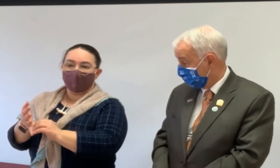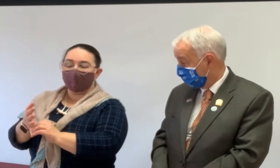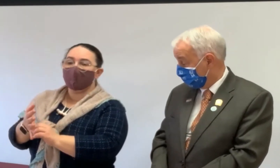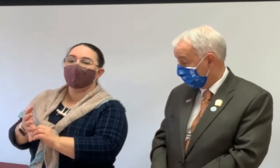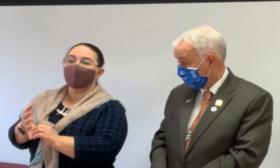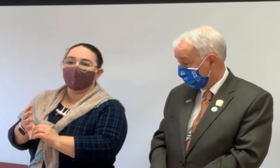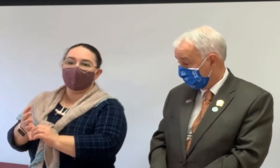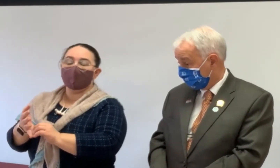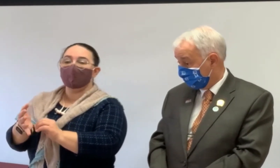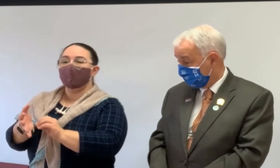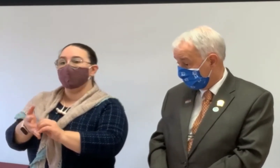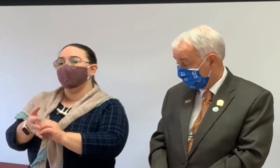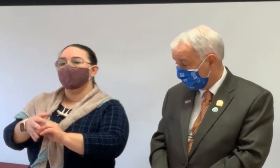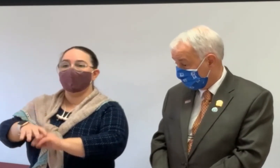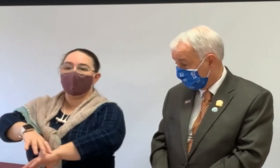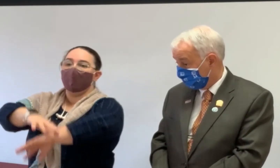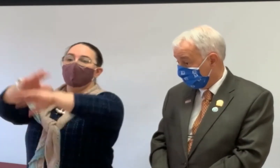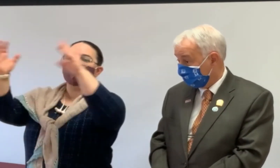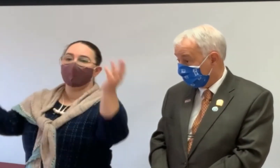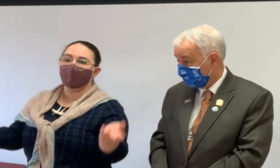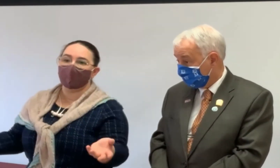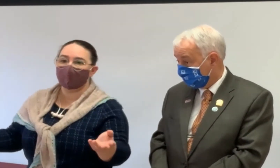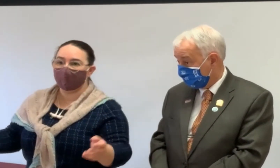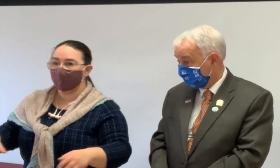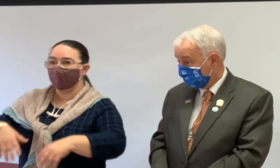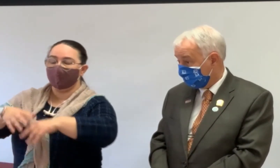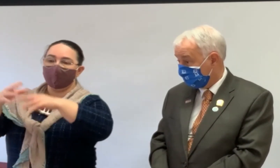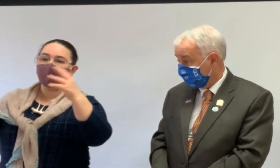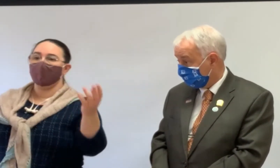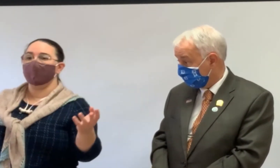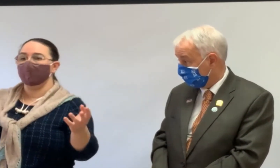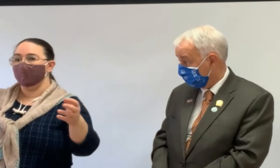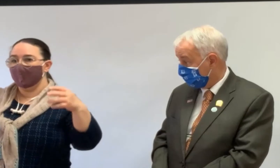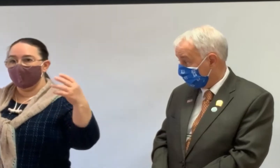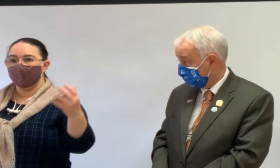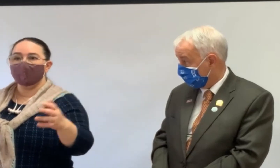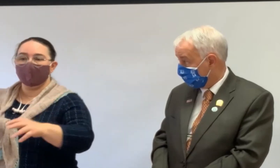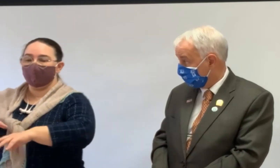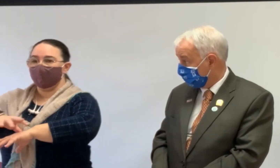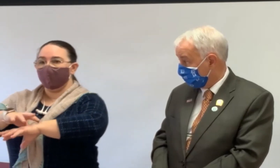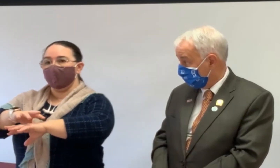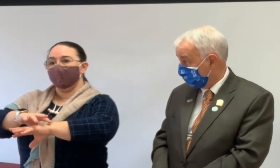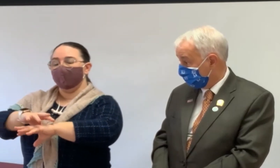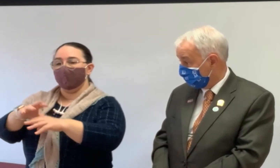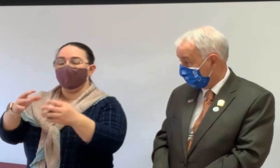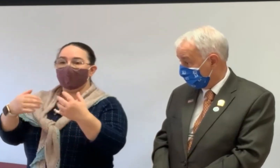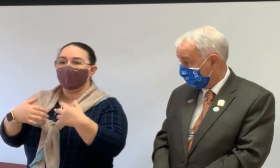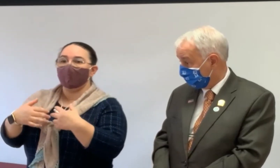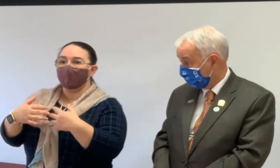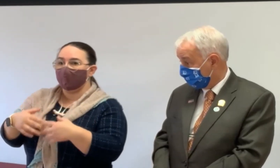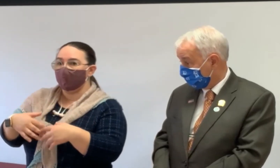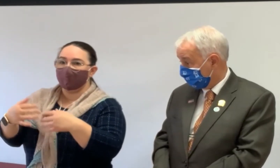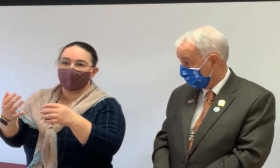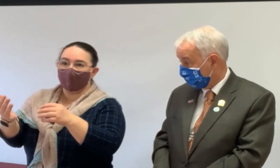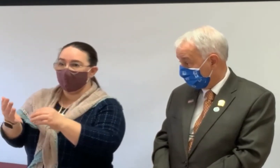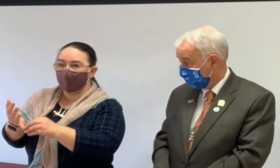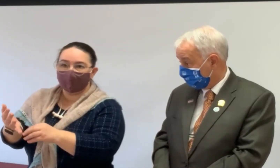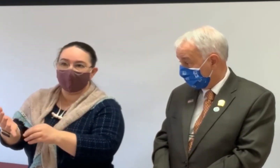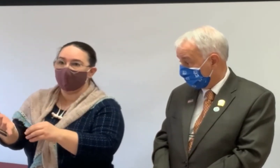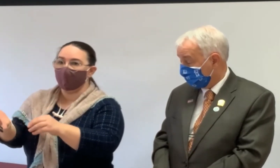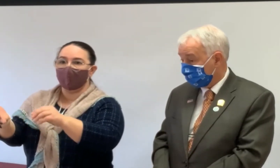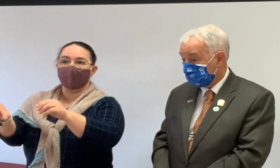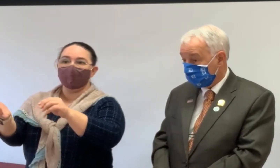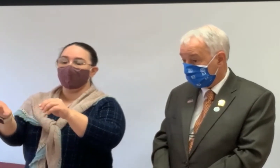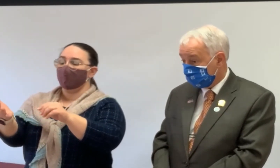Once you know, understand what the value is, but then you have to think about all your other needs and we, you know, we could help you sit down and, and maybe not just us, maybe